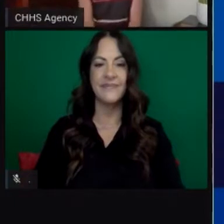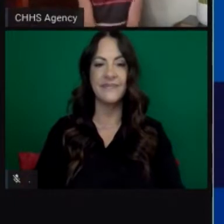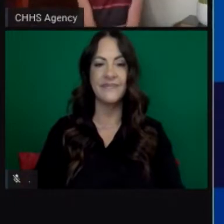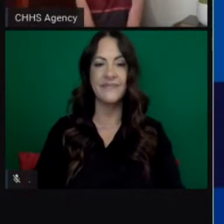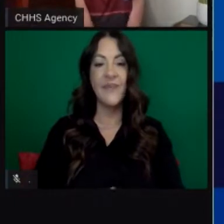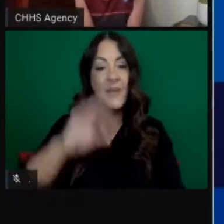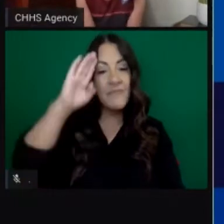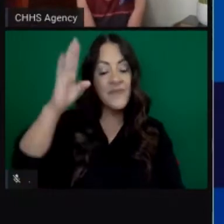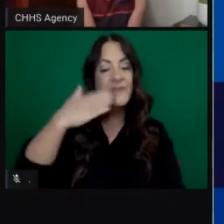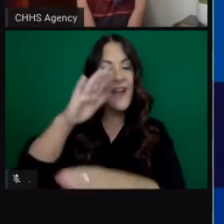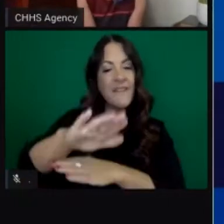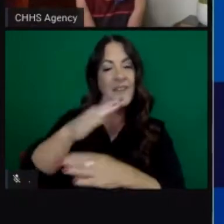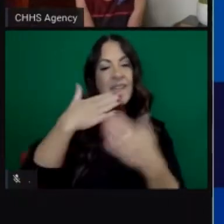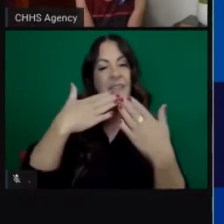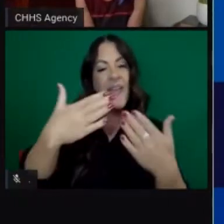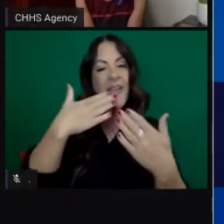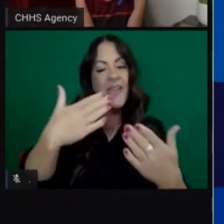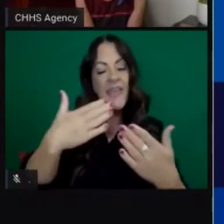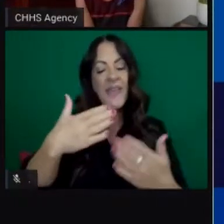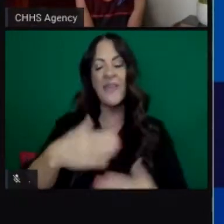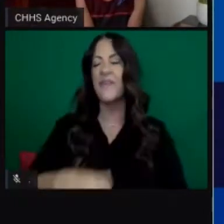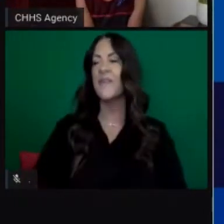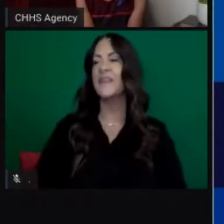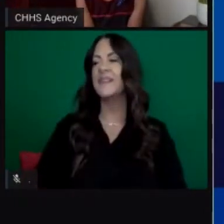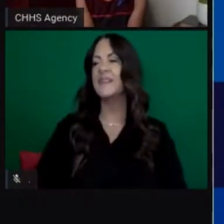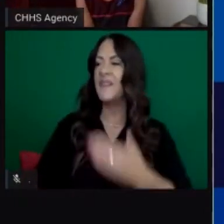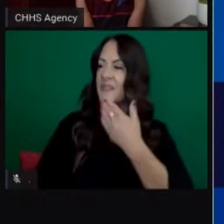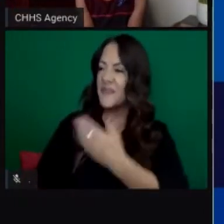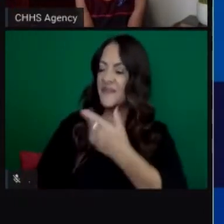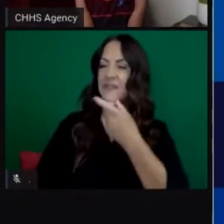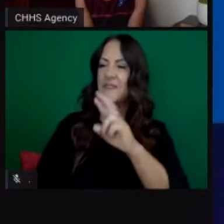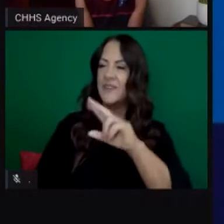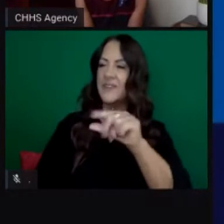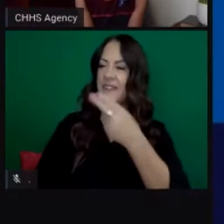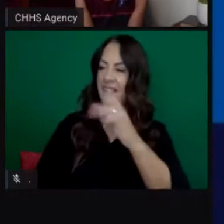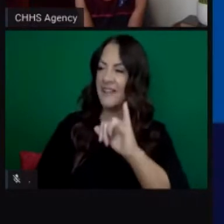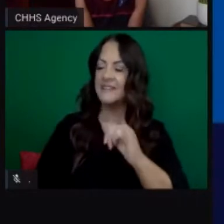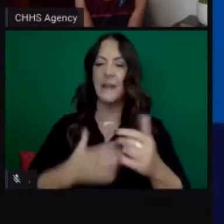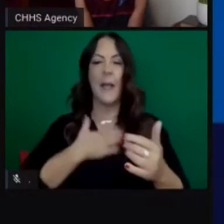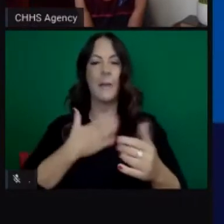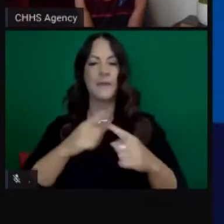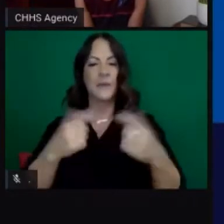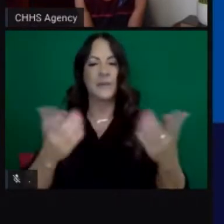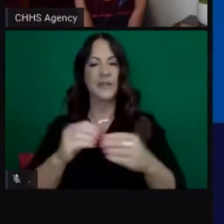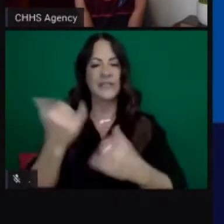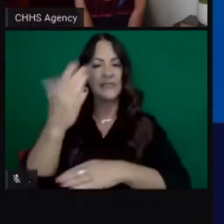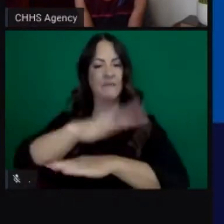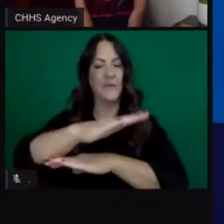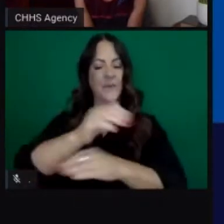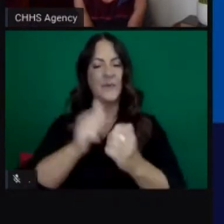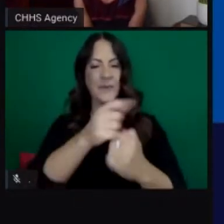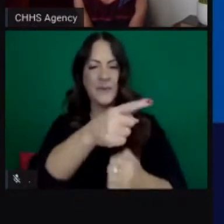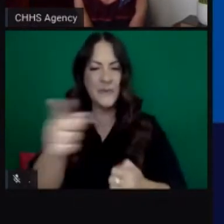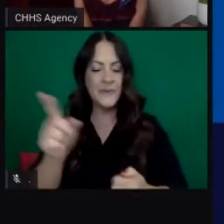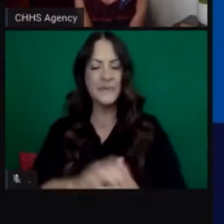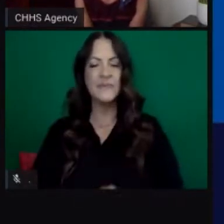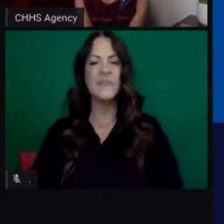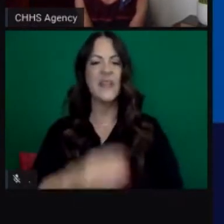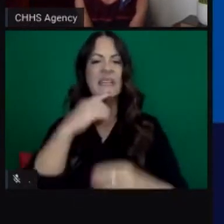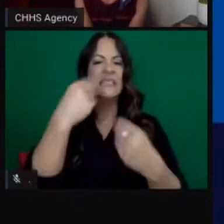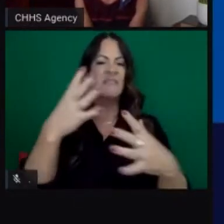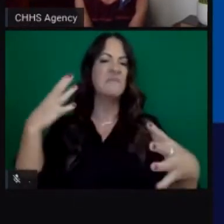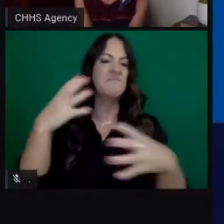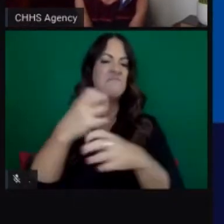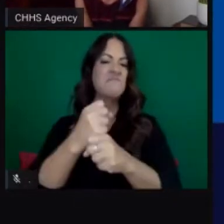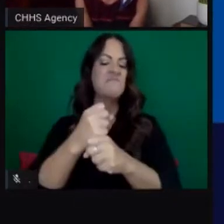Good afternoon, thank you very much, Secretary Galli. It's wonderful to be here this afternoon. So, I will start to give a little bit of an overview of